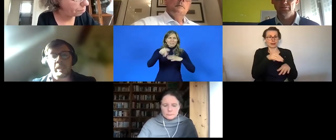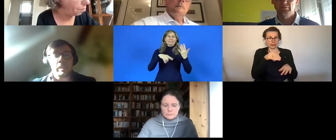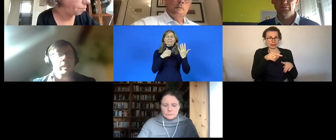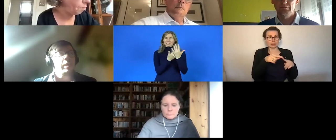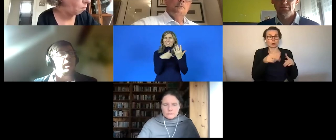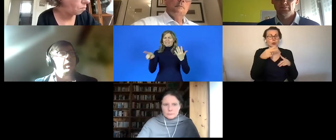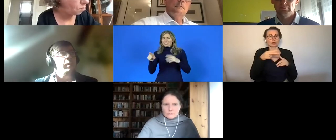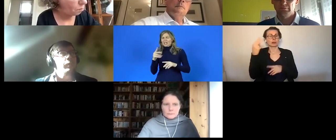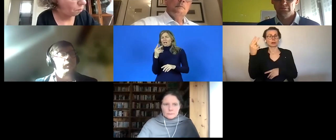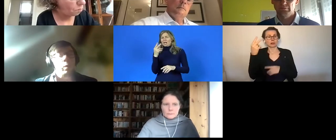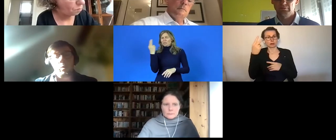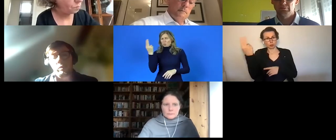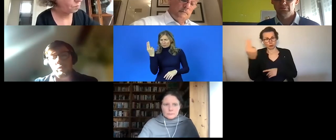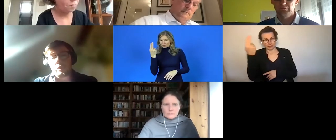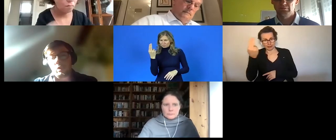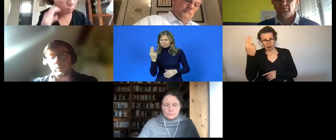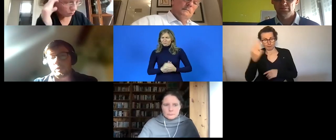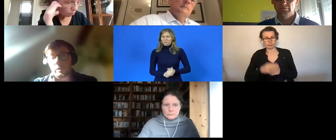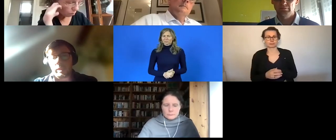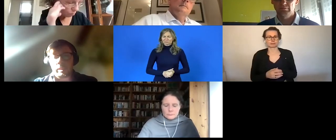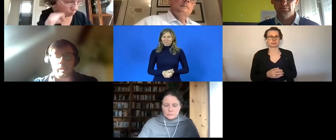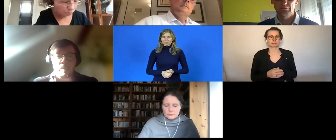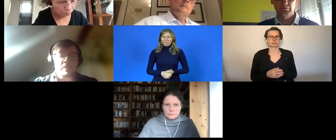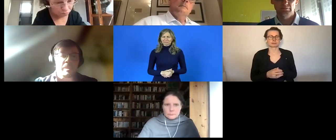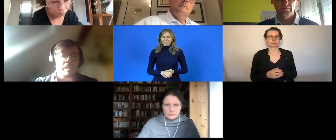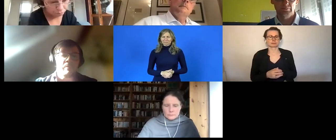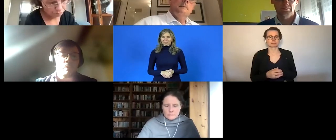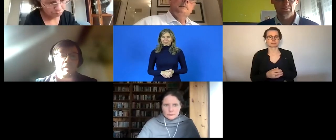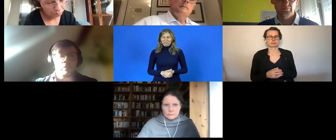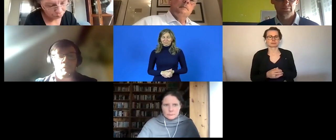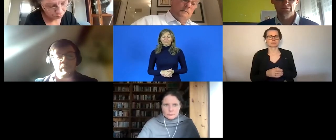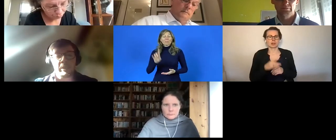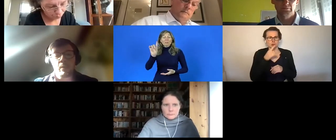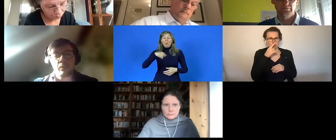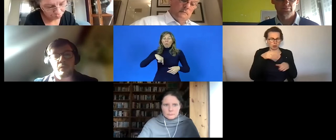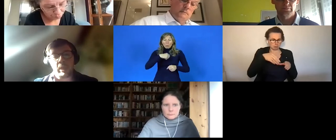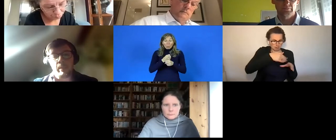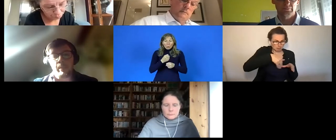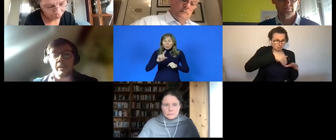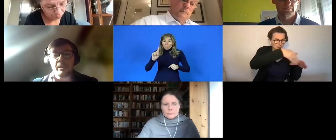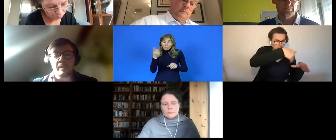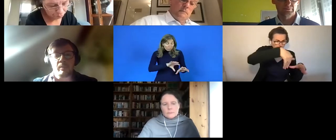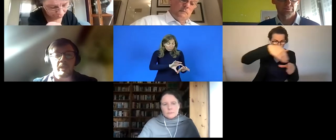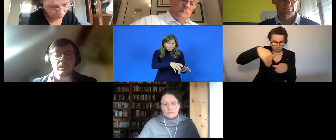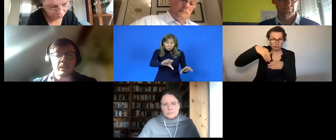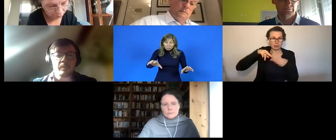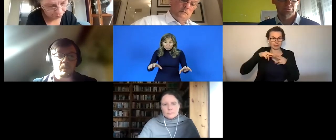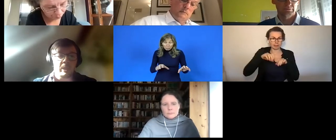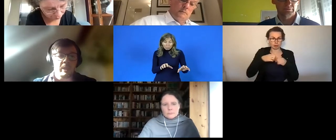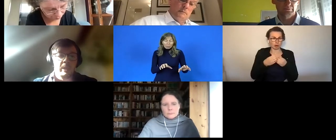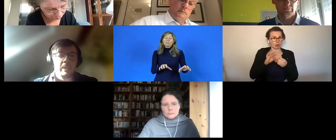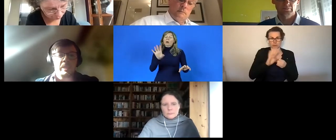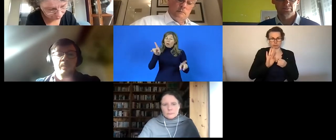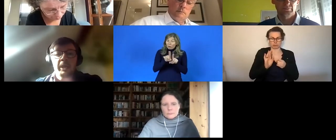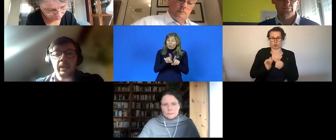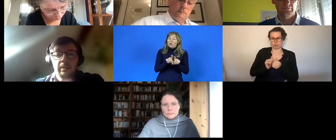slovenia um our work doesn't stop just in the at the member state level we have also very close uh partnerships and relationships with